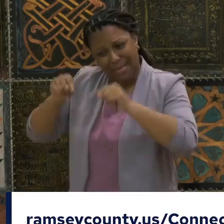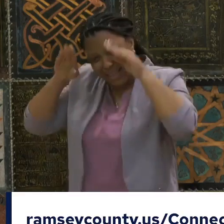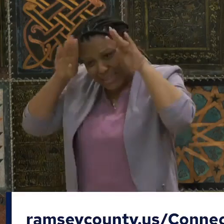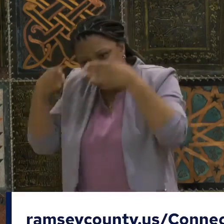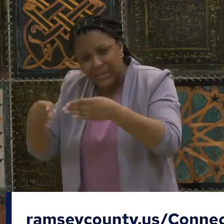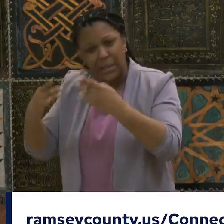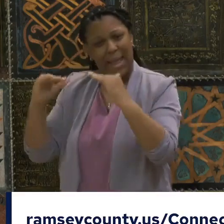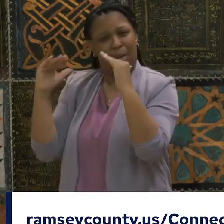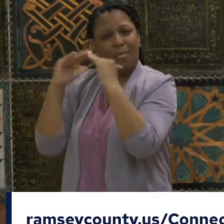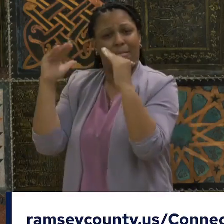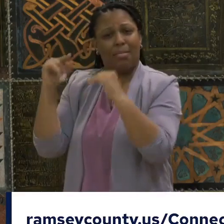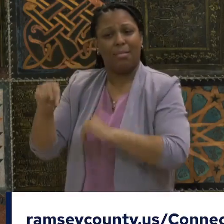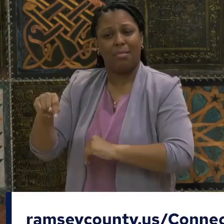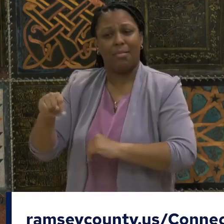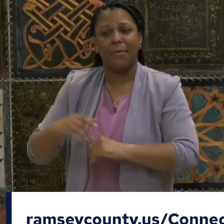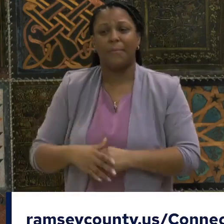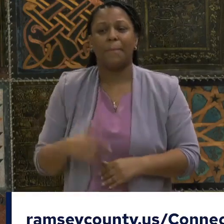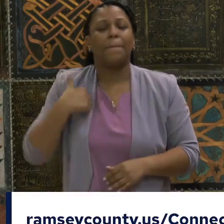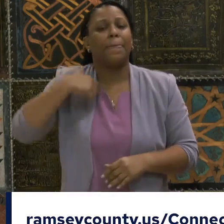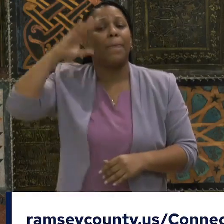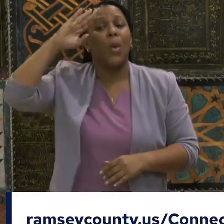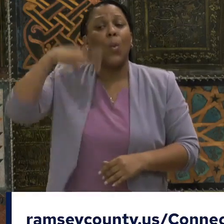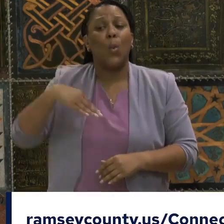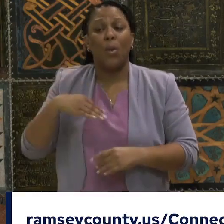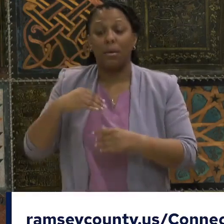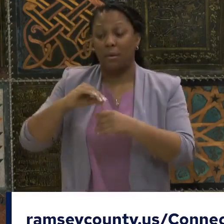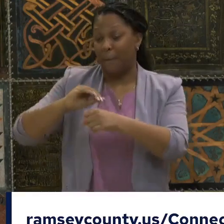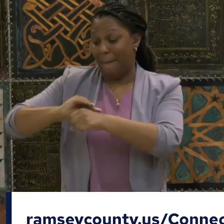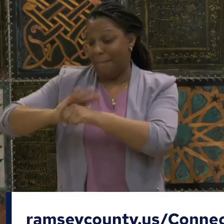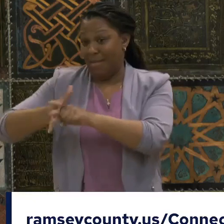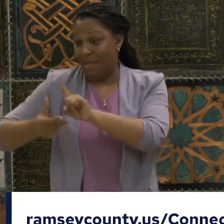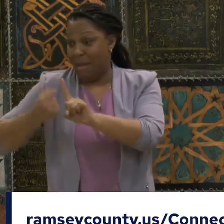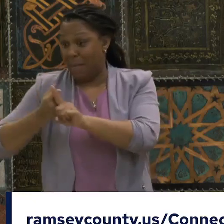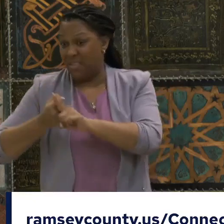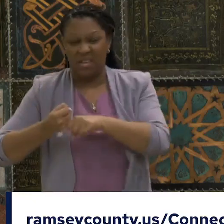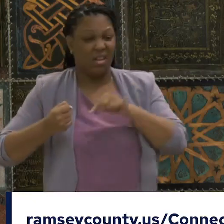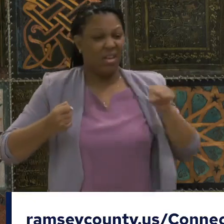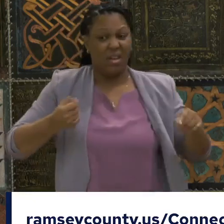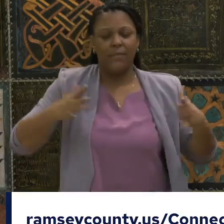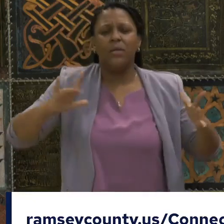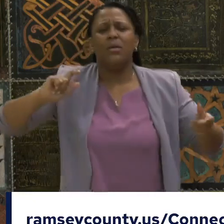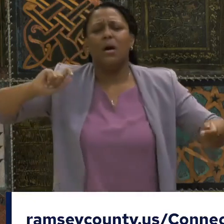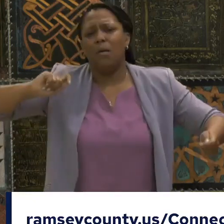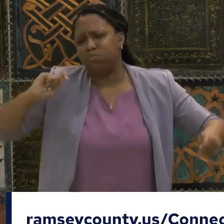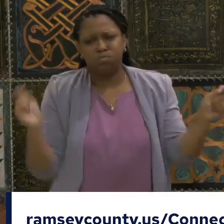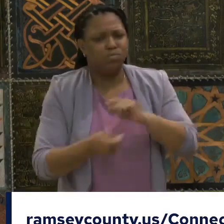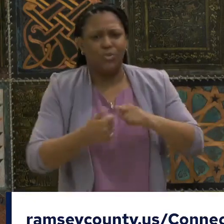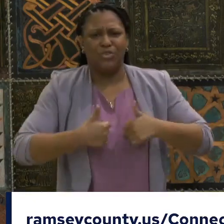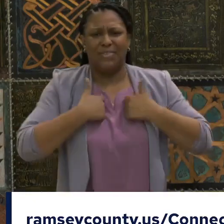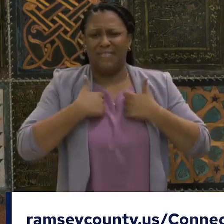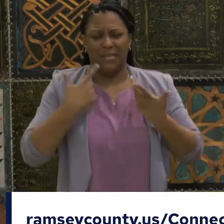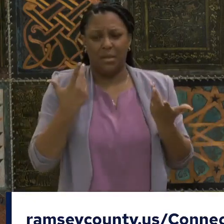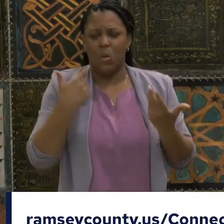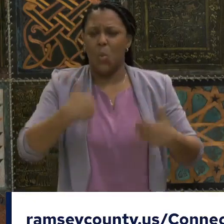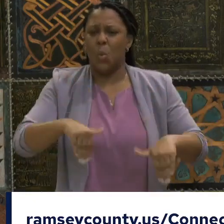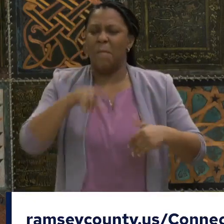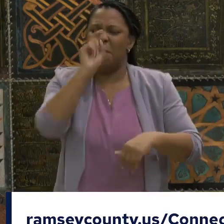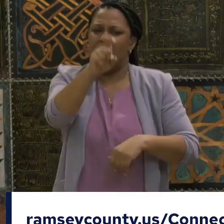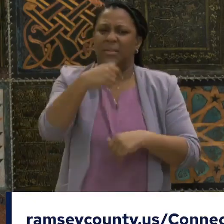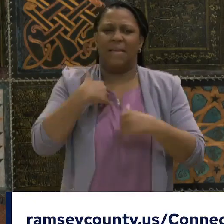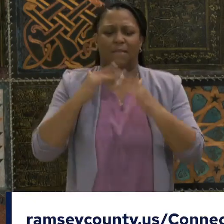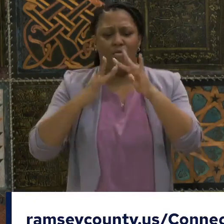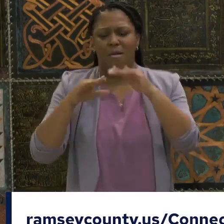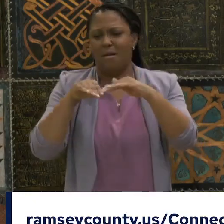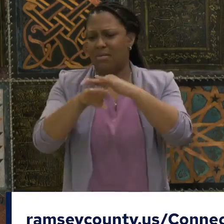and after the pandemic have led to increased resources and recognition of digital inclusion as a critical issue of